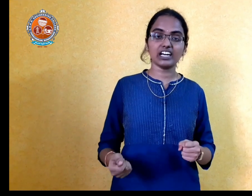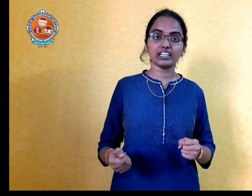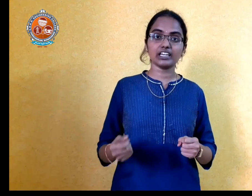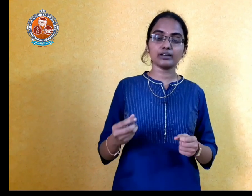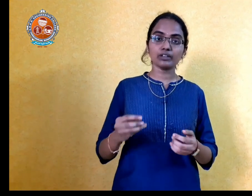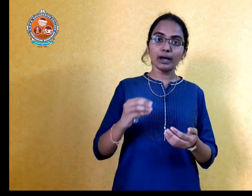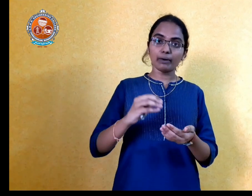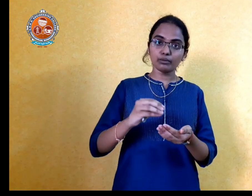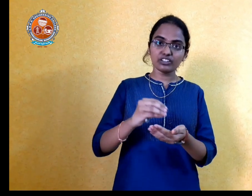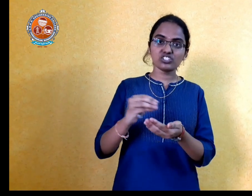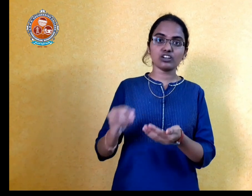Sir,